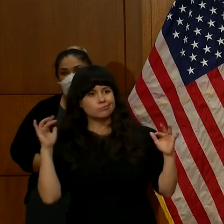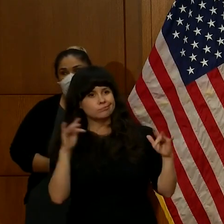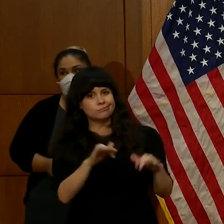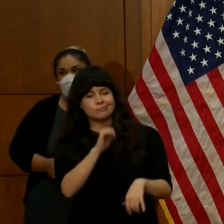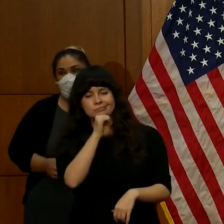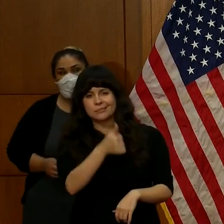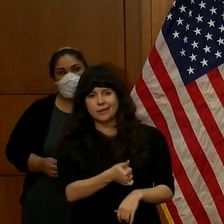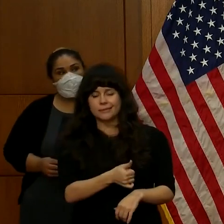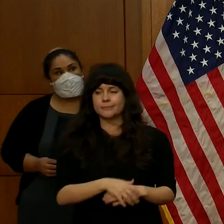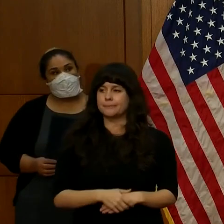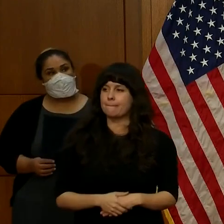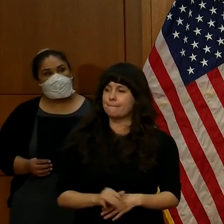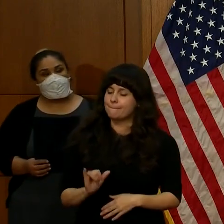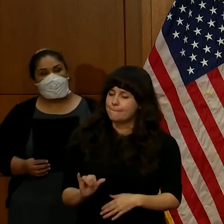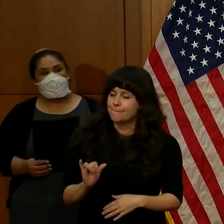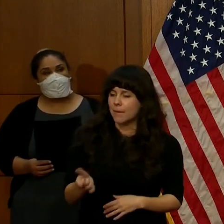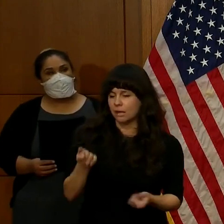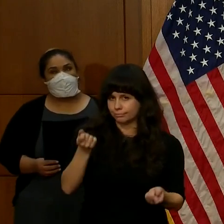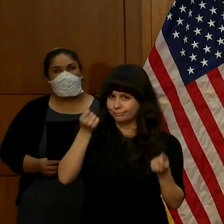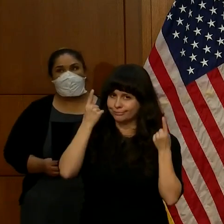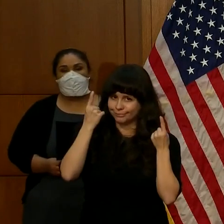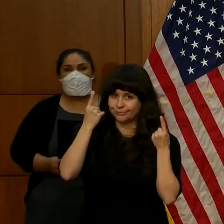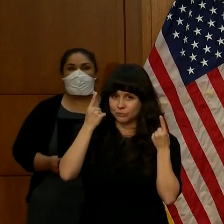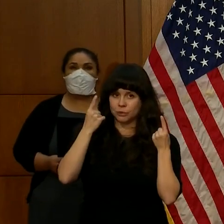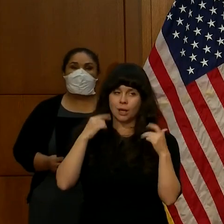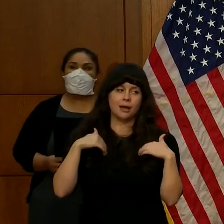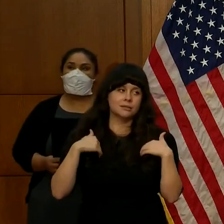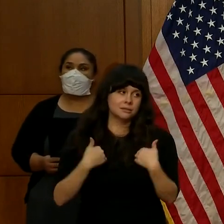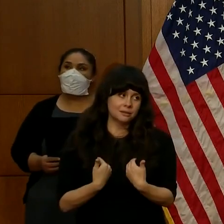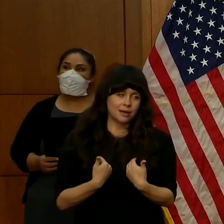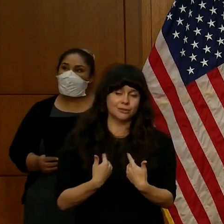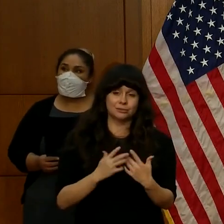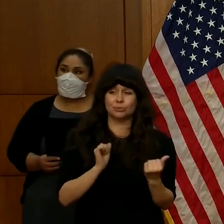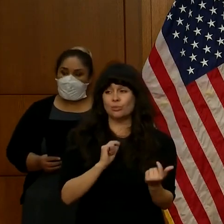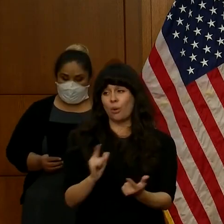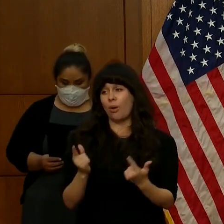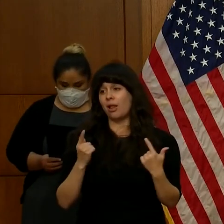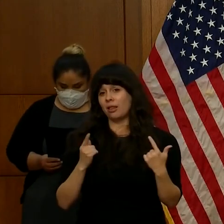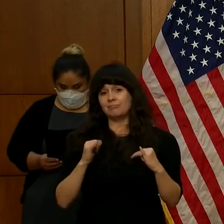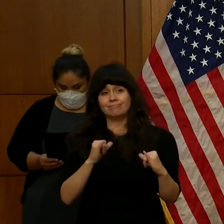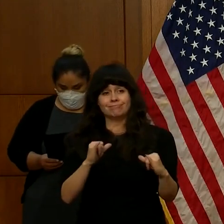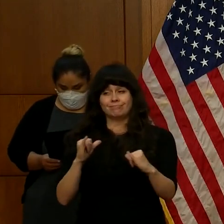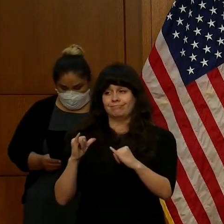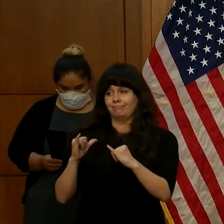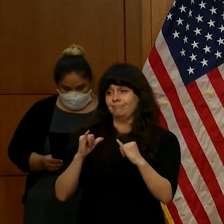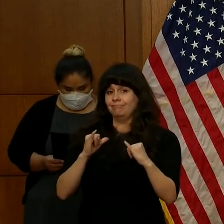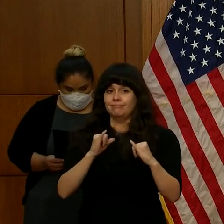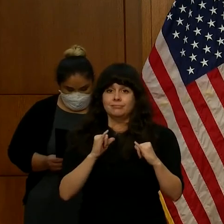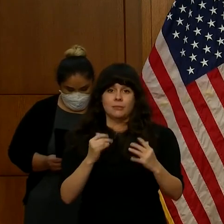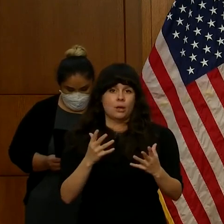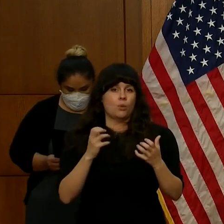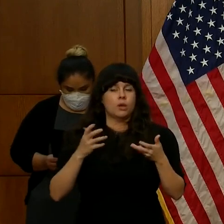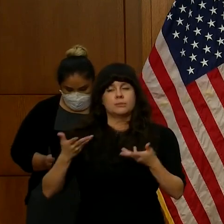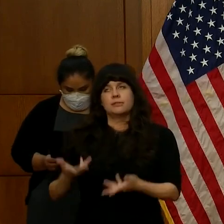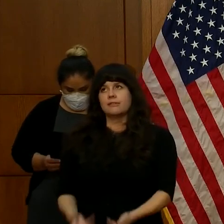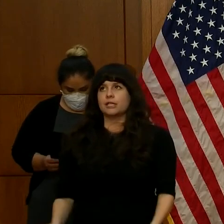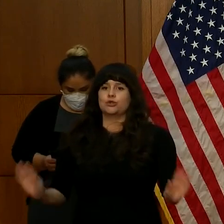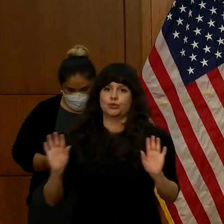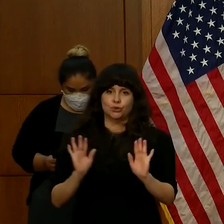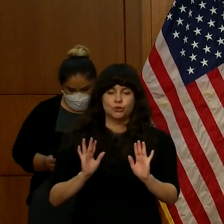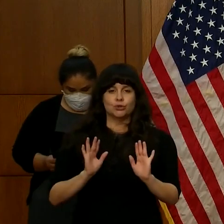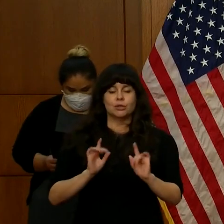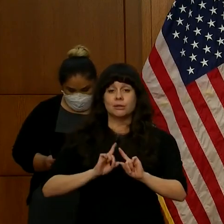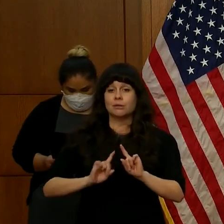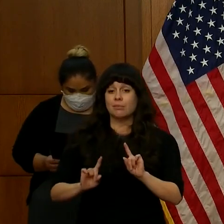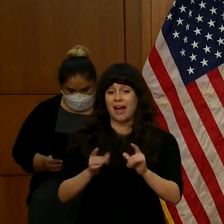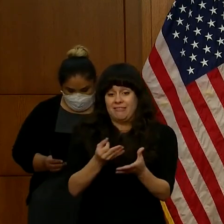I get it. We're all tired, and we all want to get this behind us. But the basic facts remain